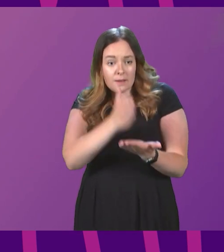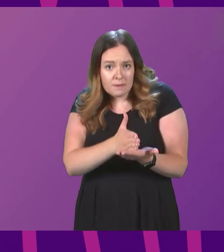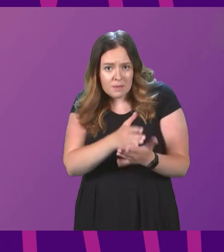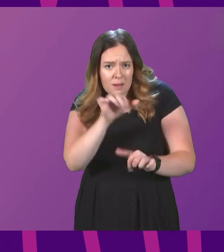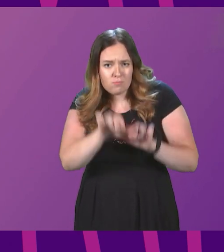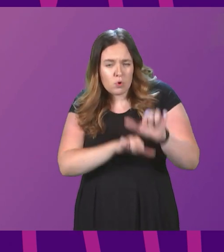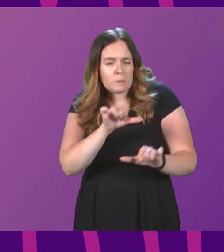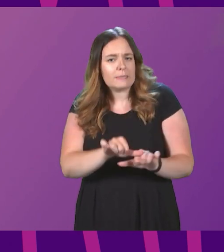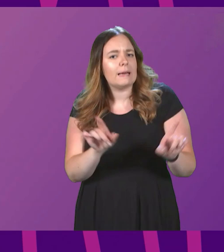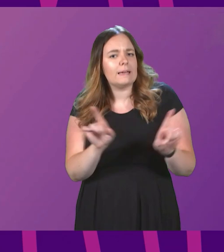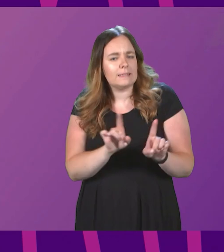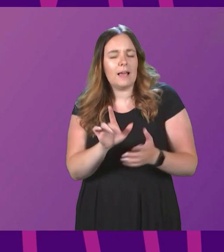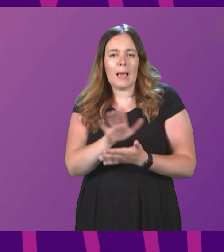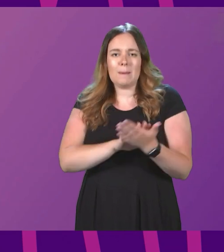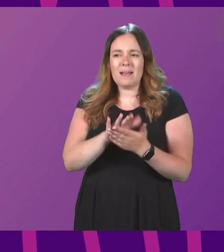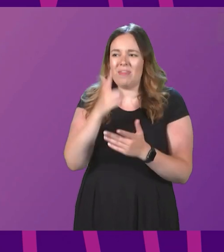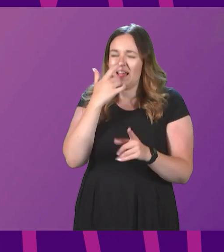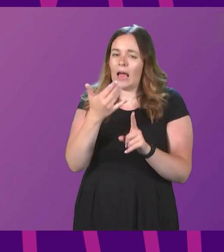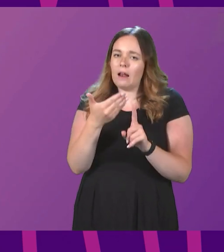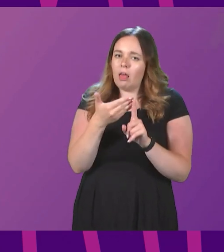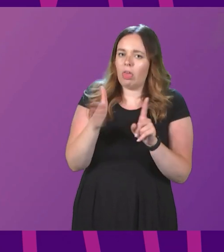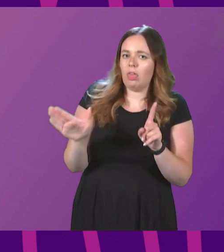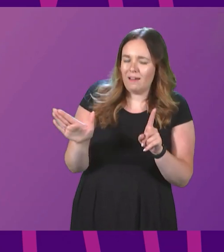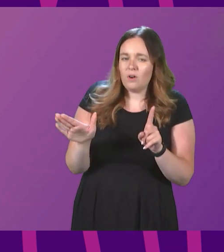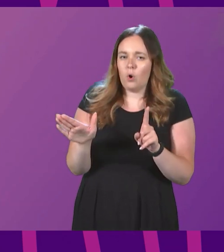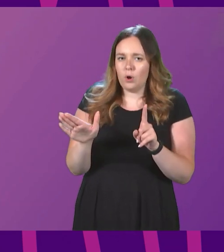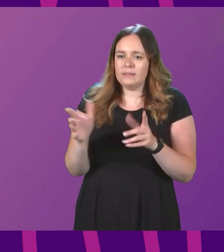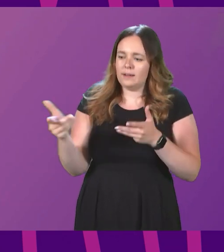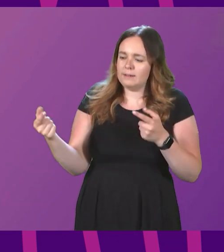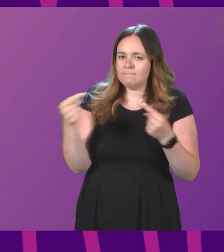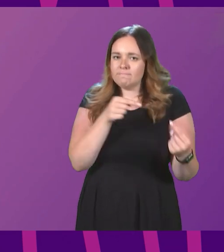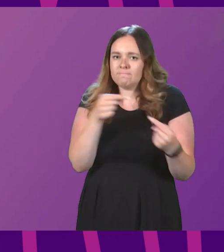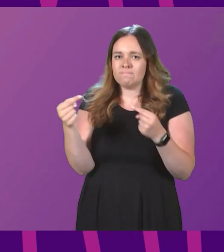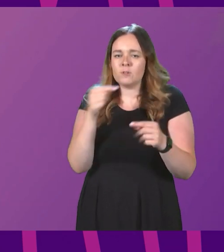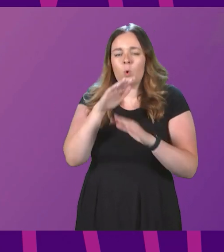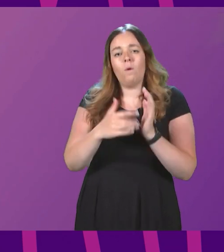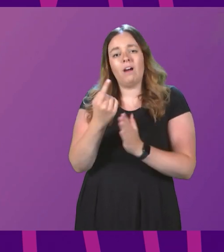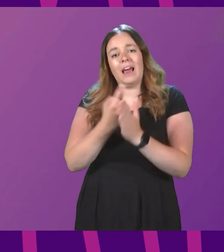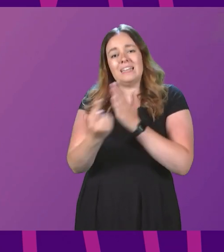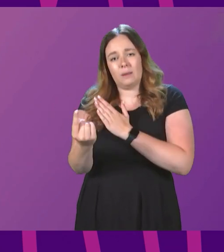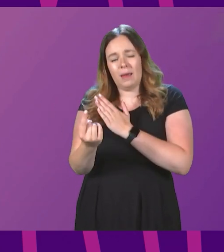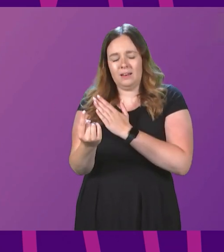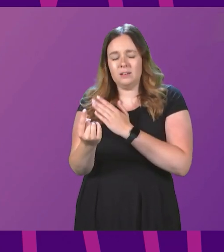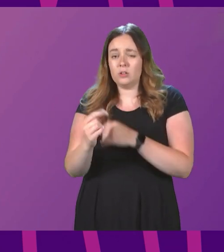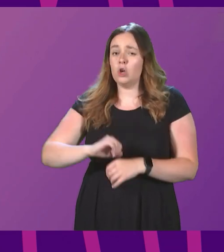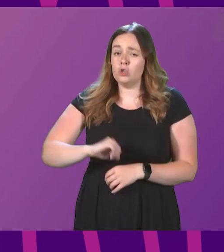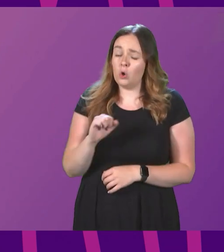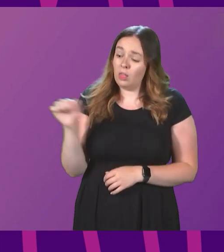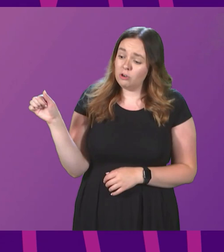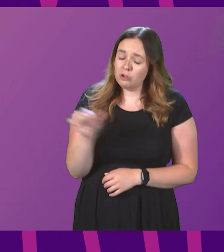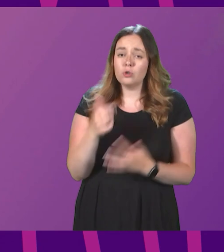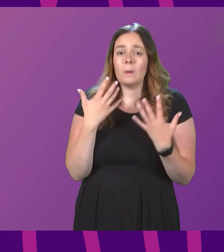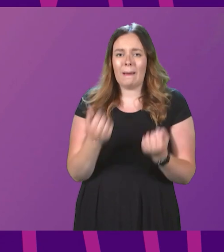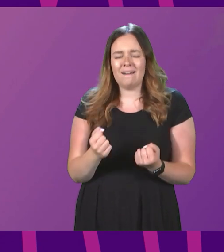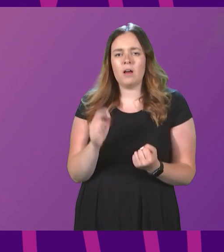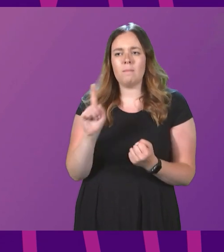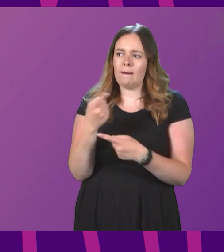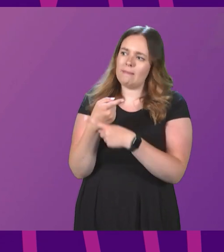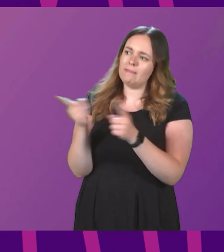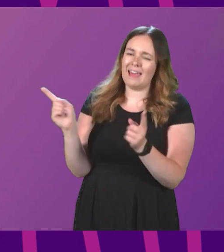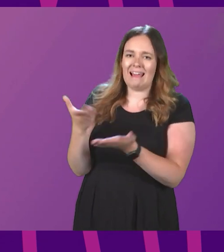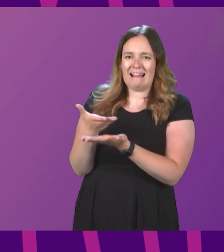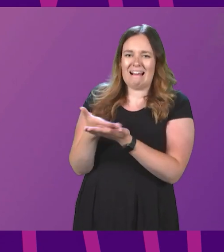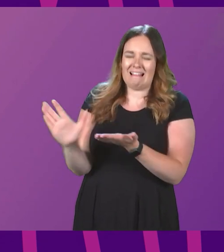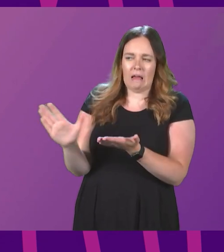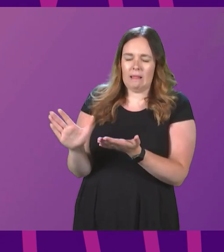the process so that they can avoid the substantive debate on independence which Scotland deserves but they so